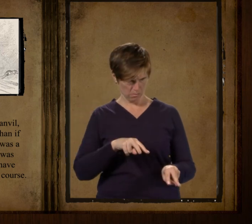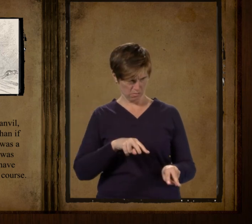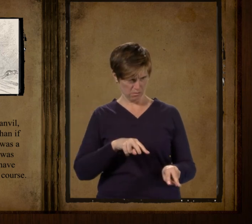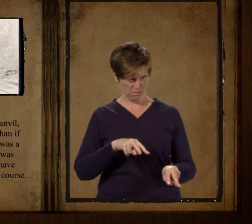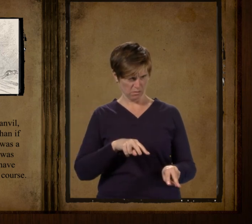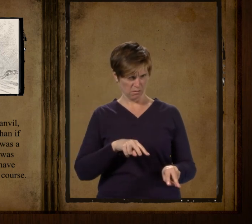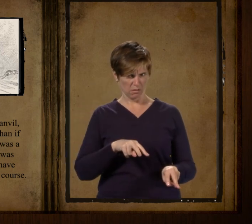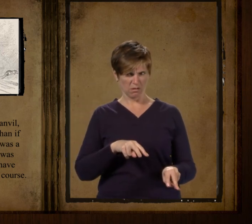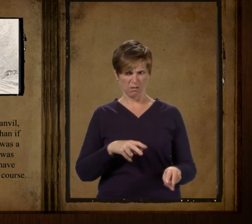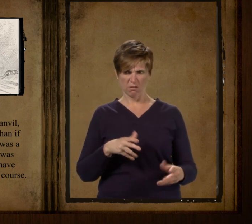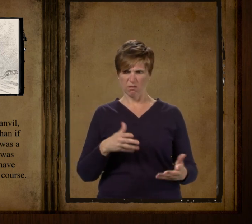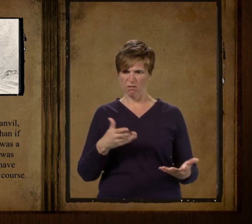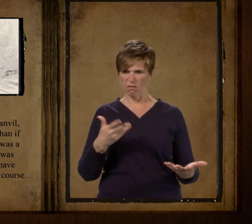the matter was of course